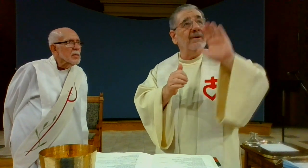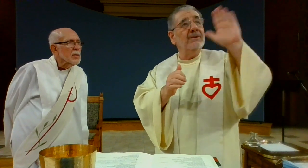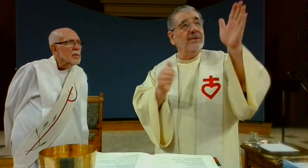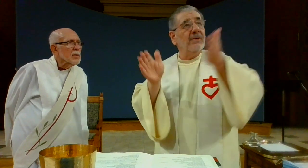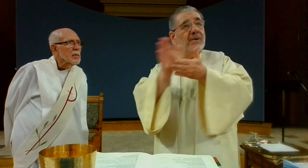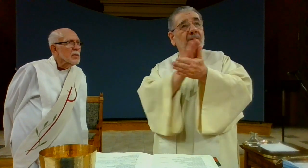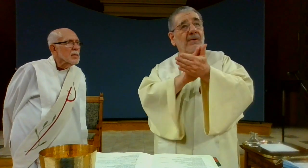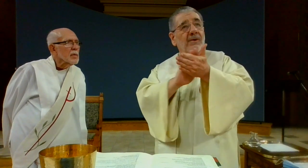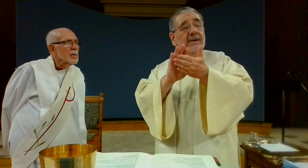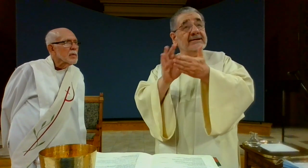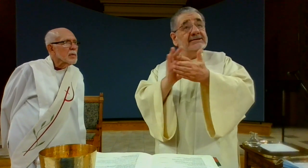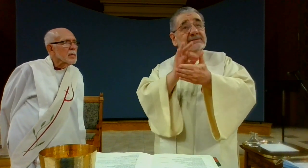by the holy spirit